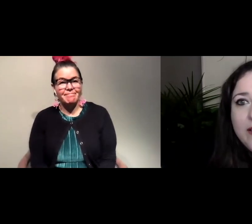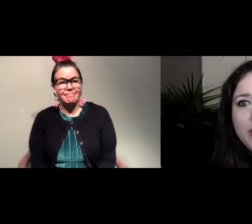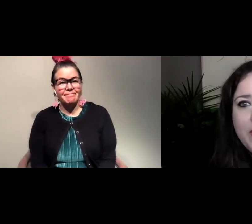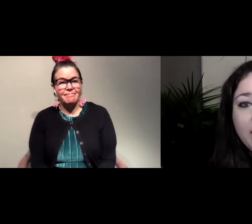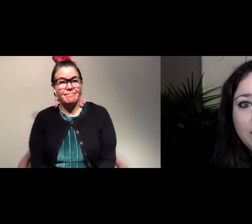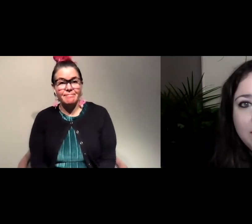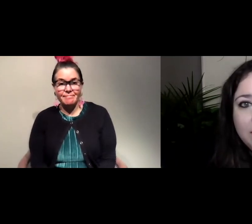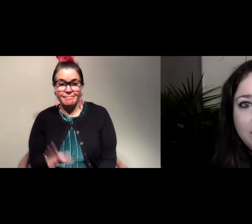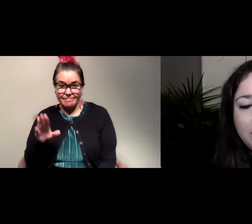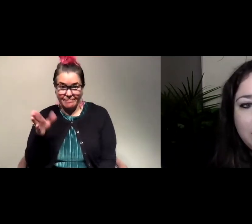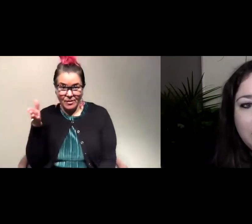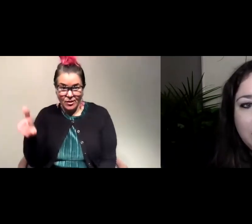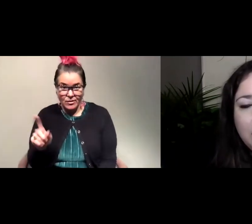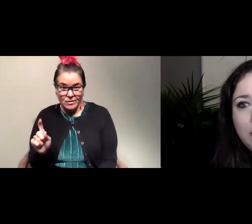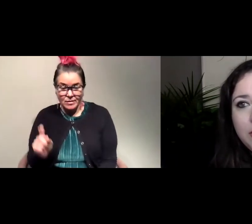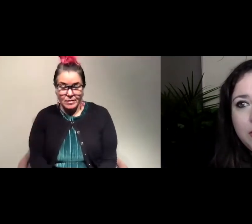Caitlin are you there Caitlin